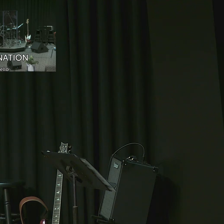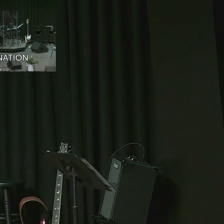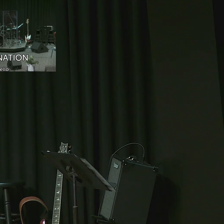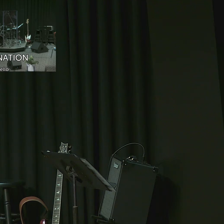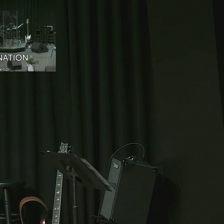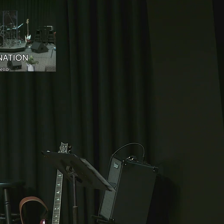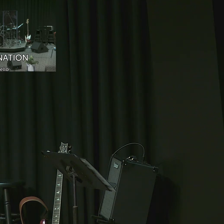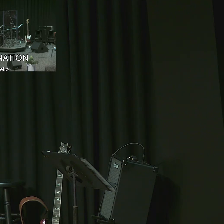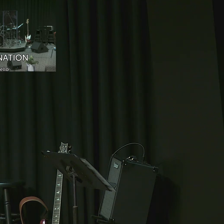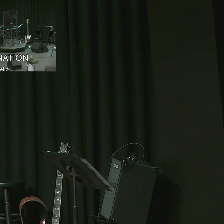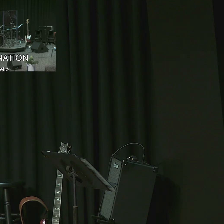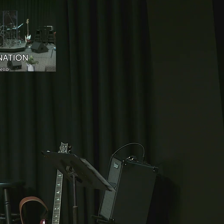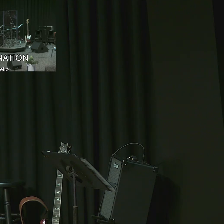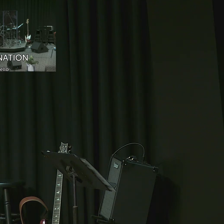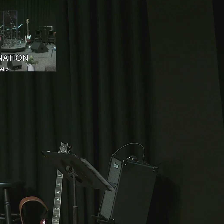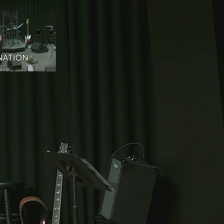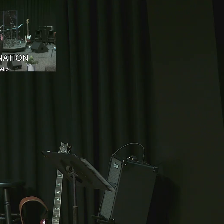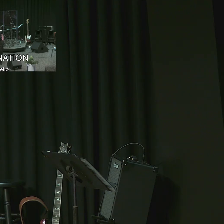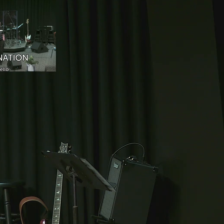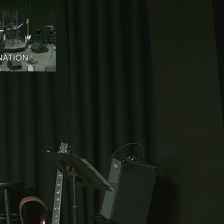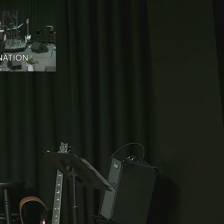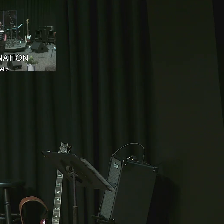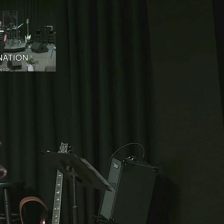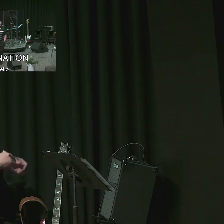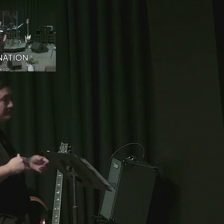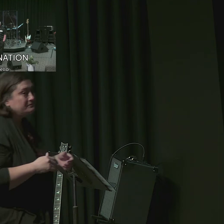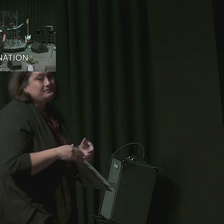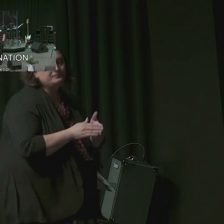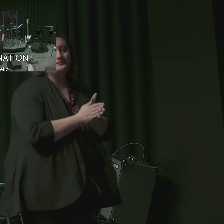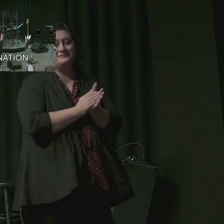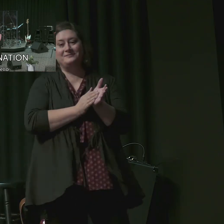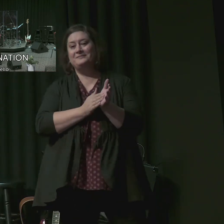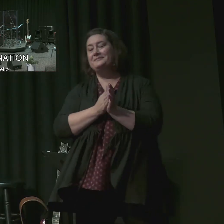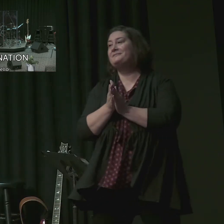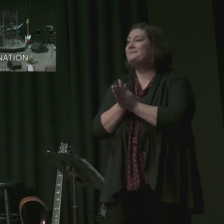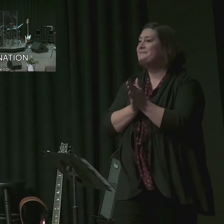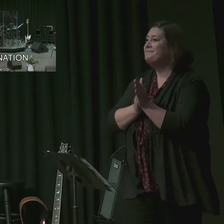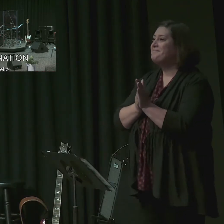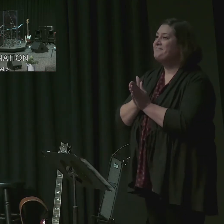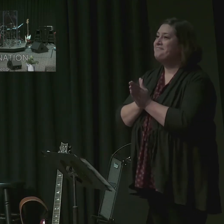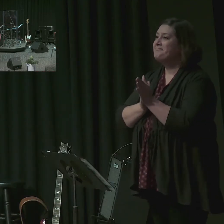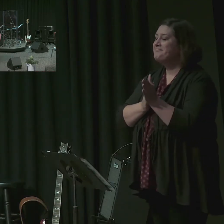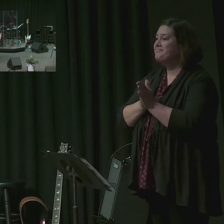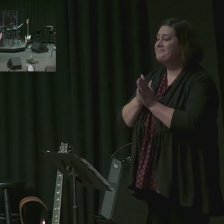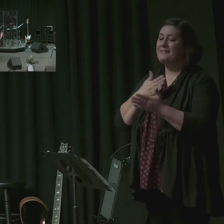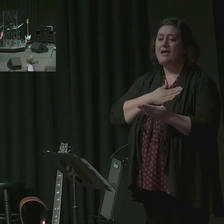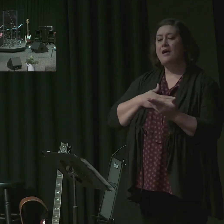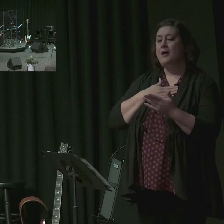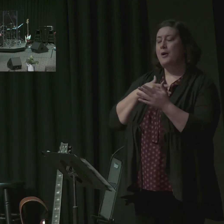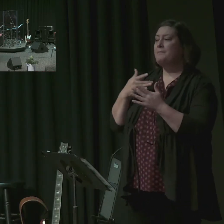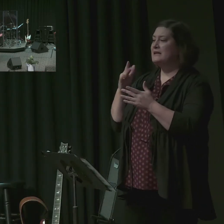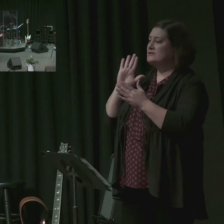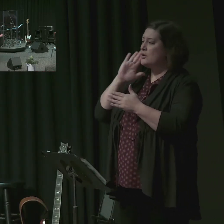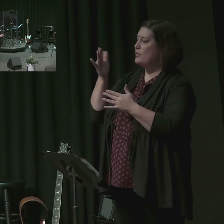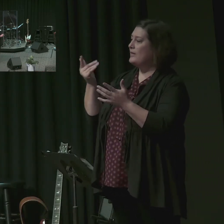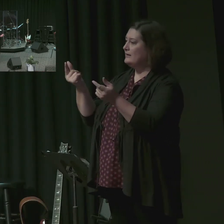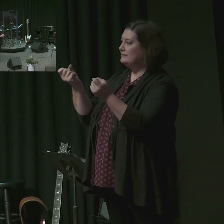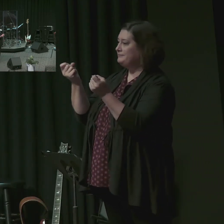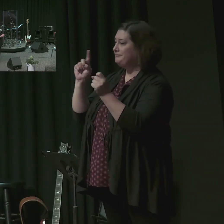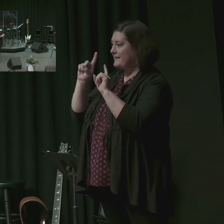I'll ask our elders and John to come to the platform, please. One of the great joys during the life of